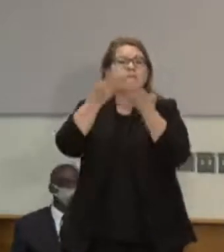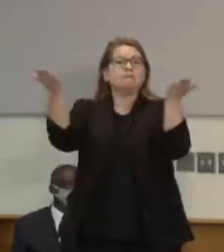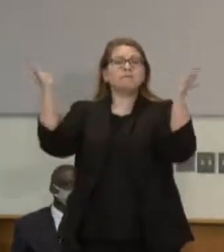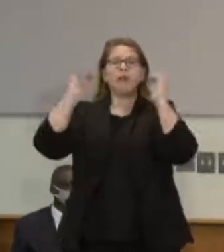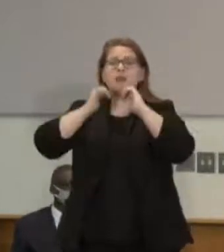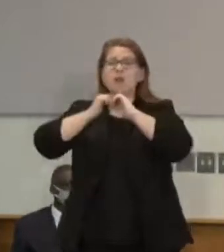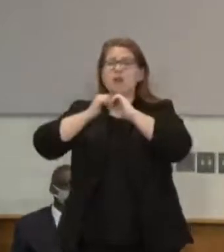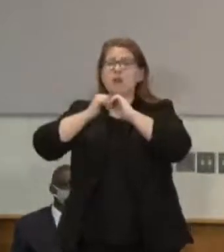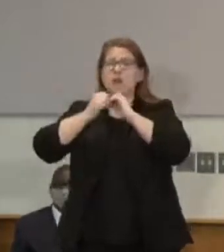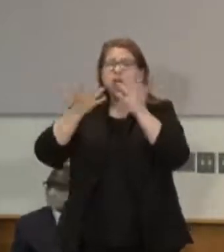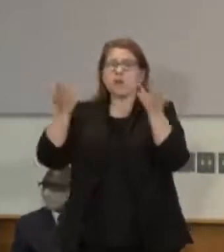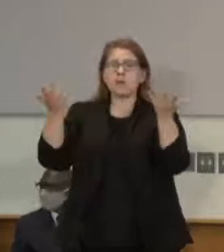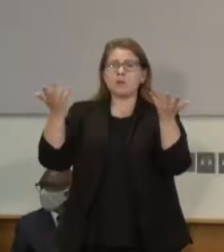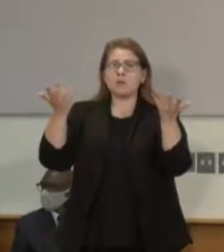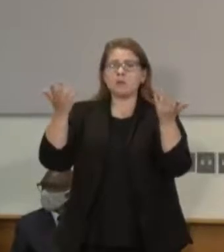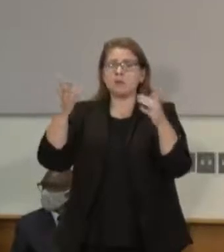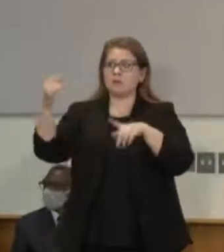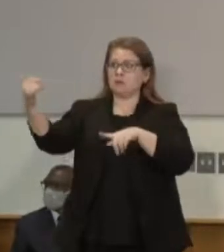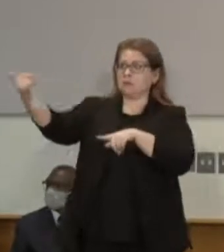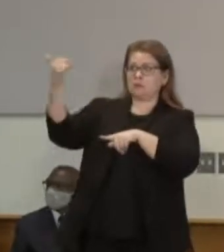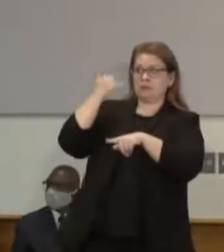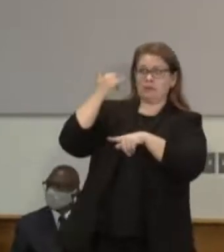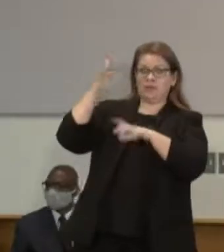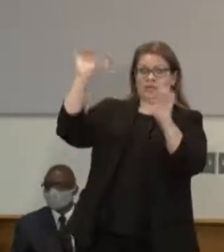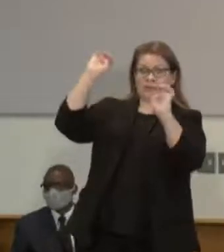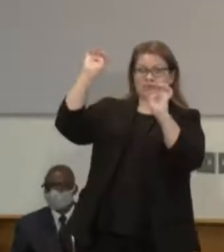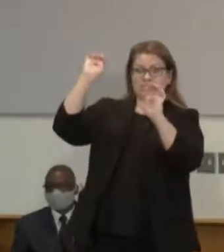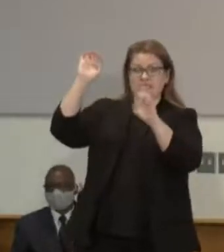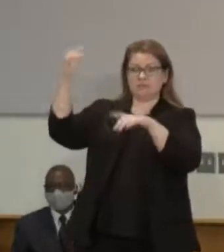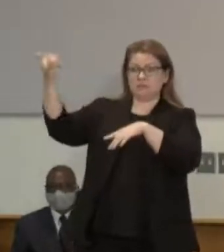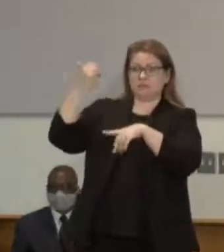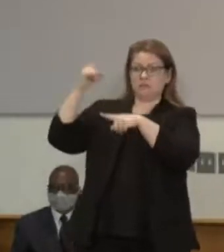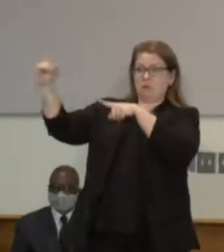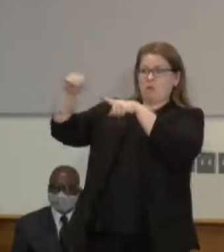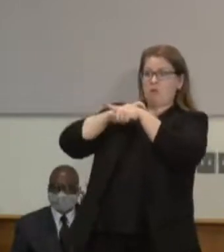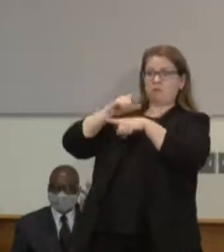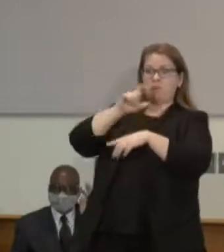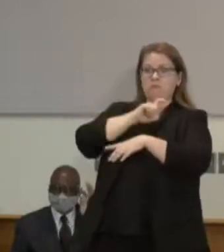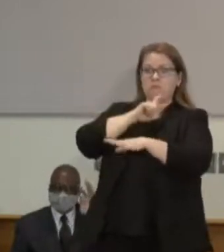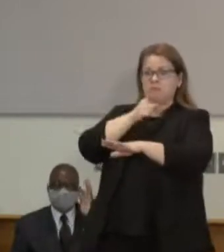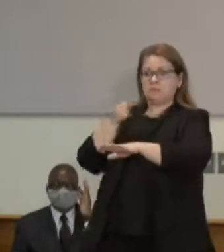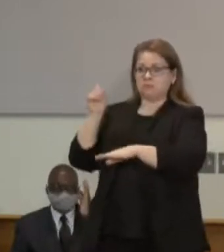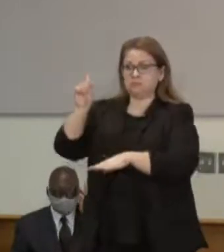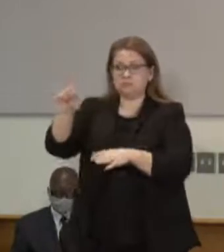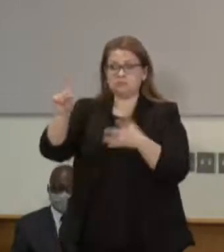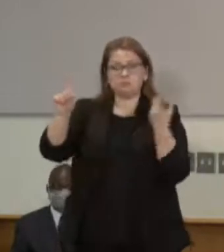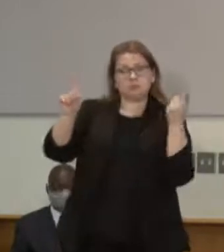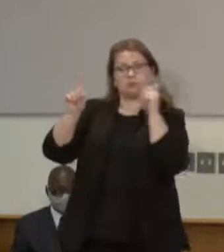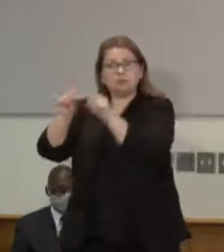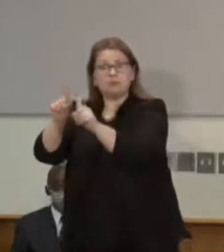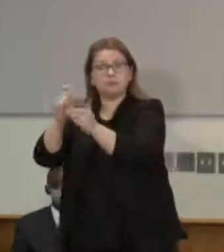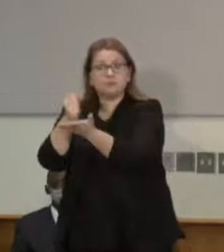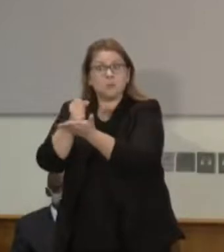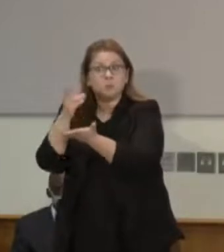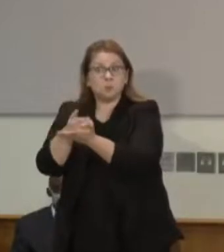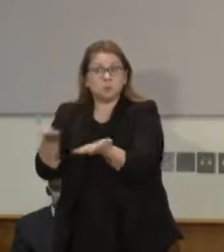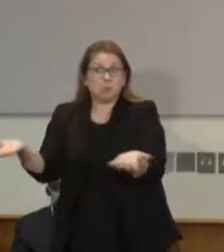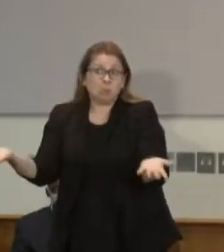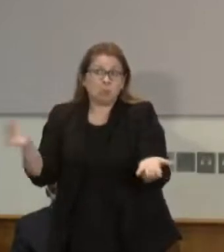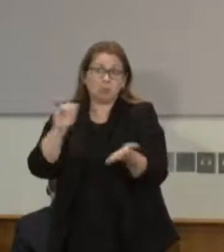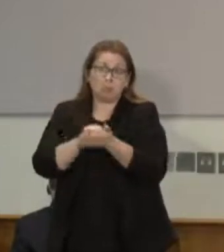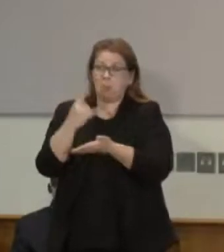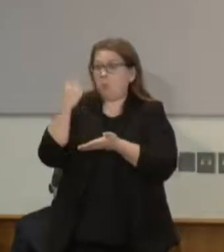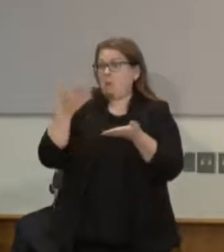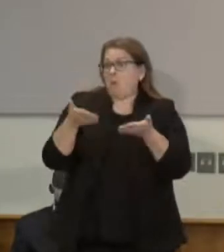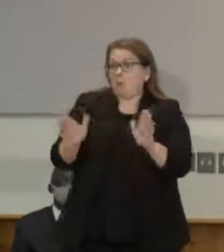police are going to rush and social service folks are going to rush. I don't think we're thinking creatively enough to look what our communities look like, what we're asking